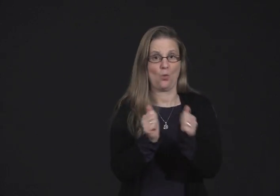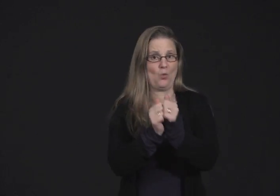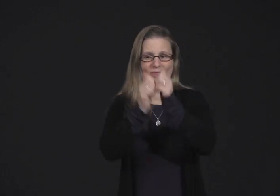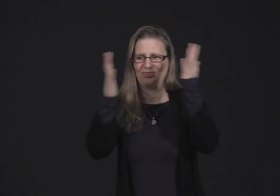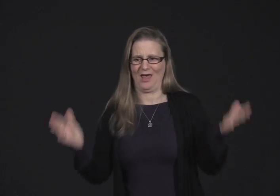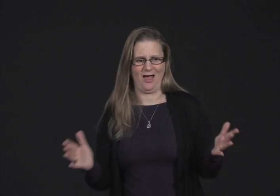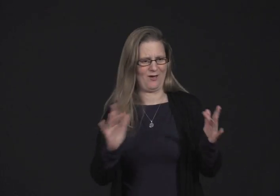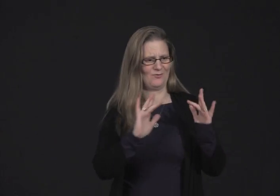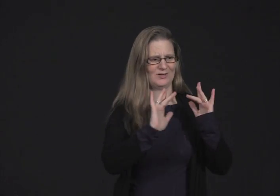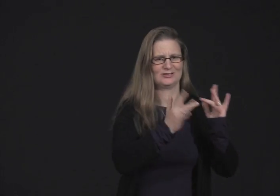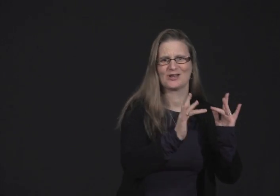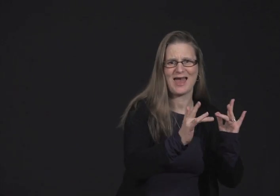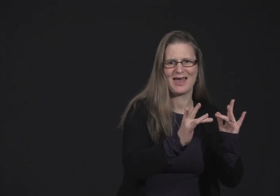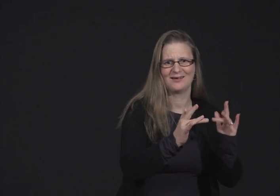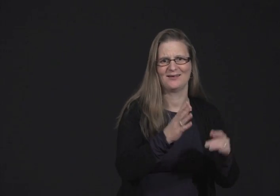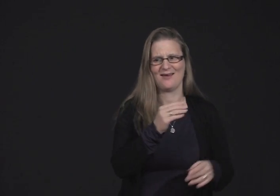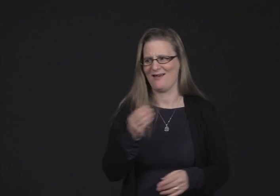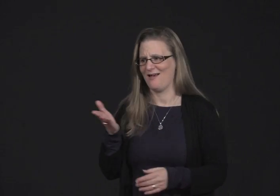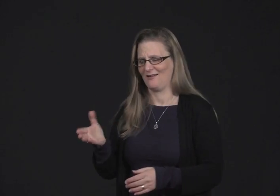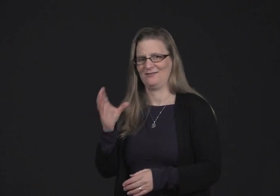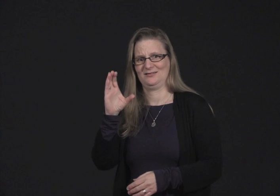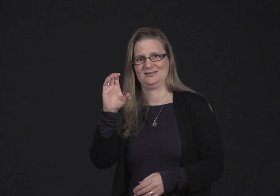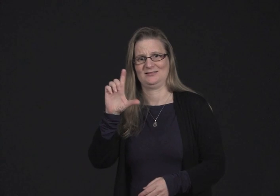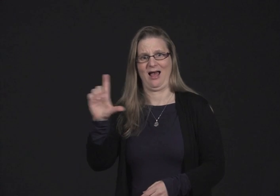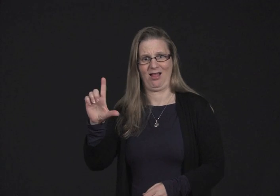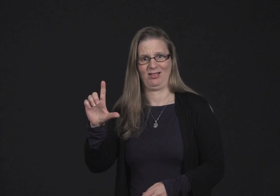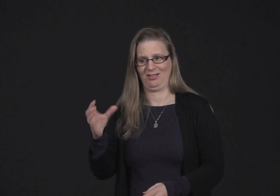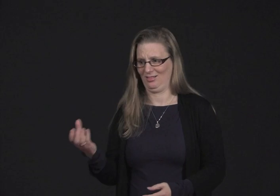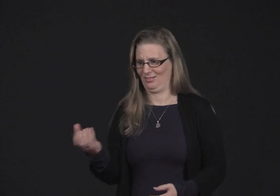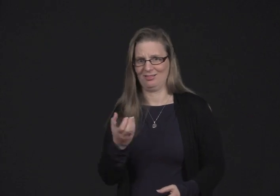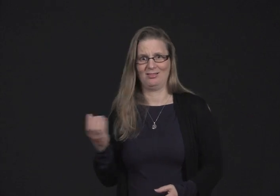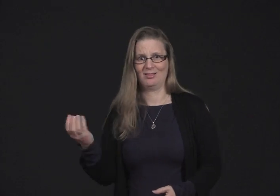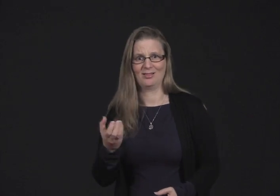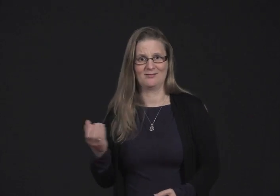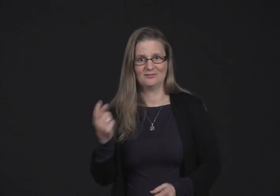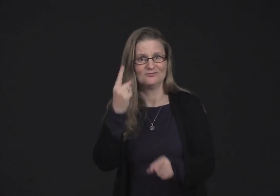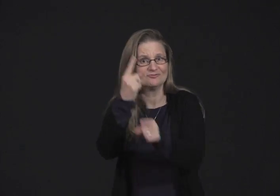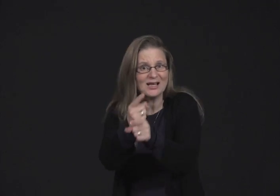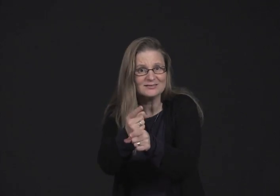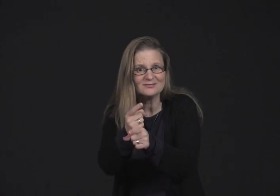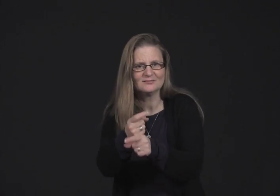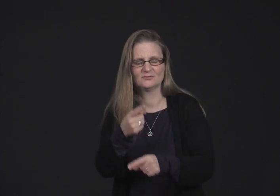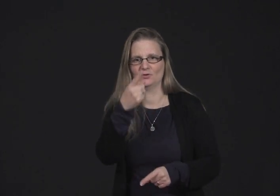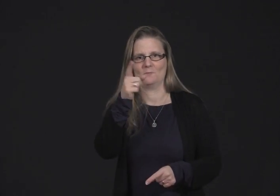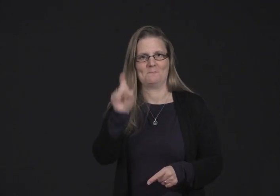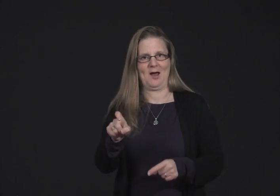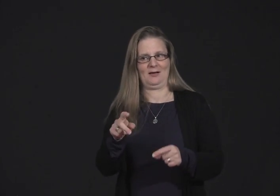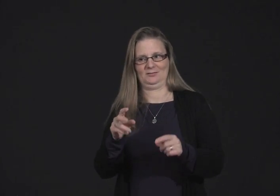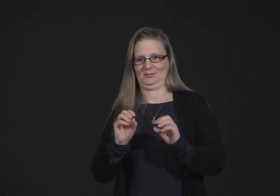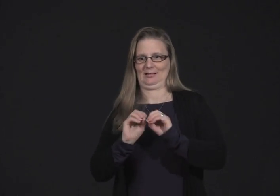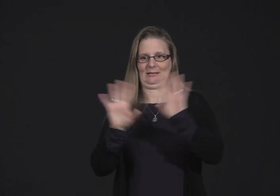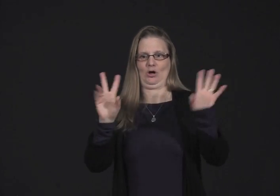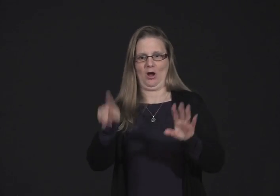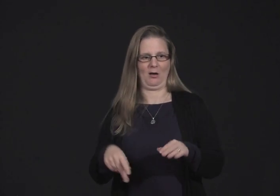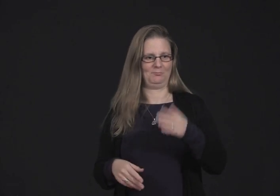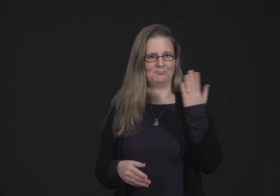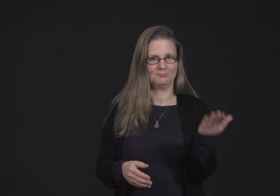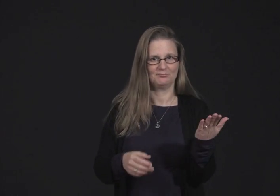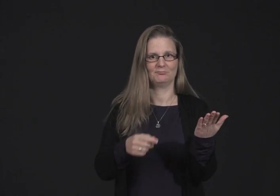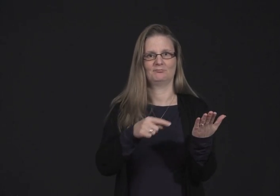So, unfortunately, you can't have video relay services without the internet, and you can't have it without cell phone coverage. So, what we need